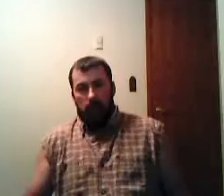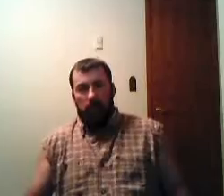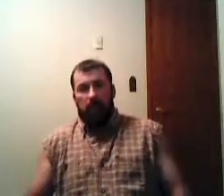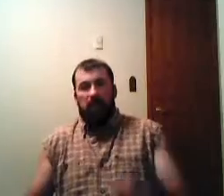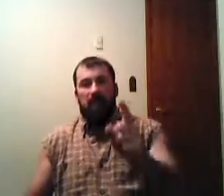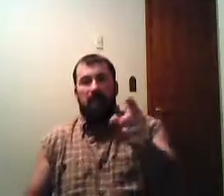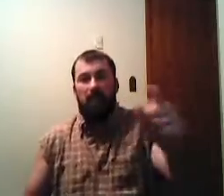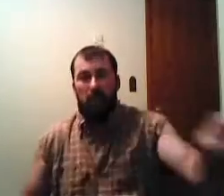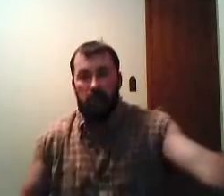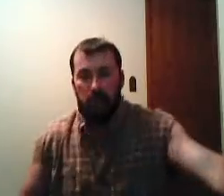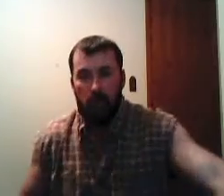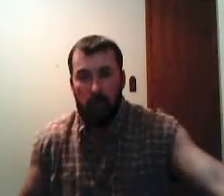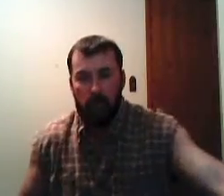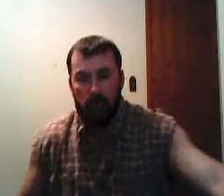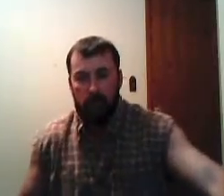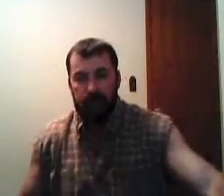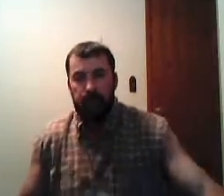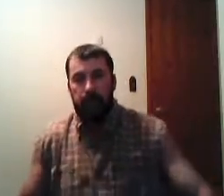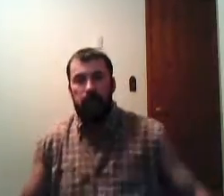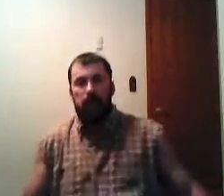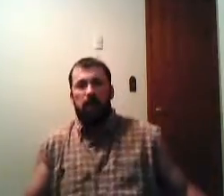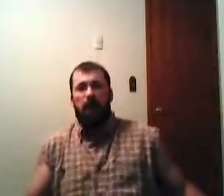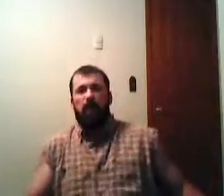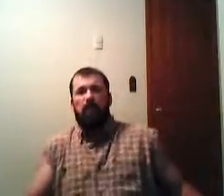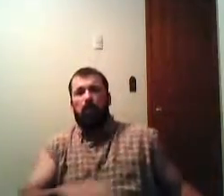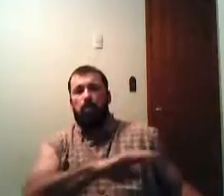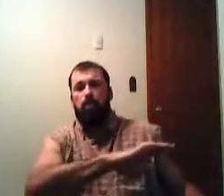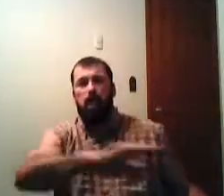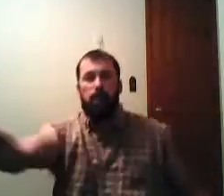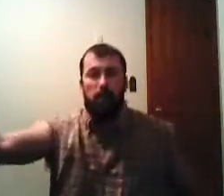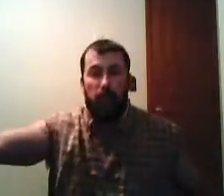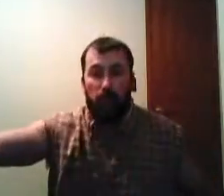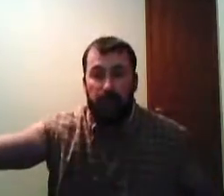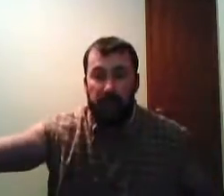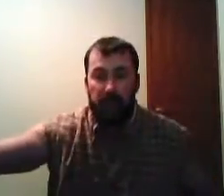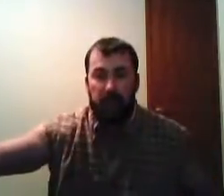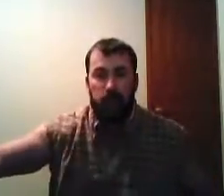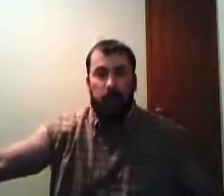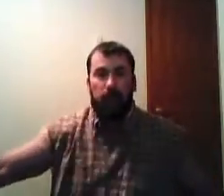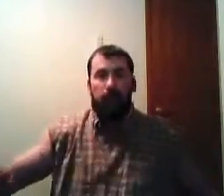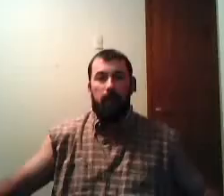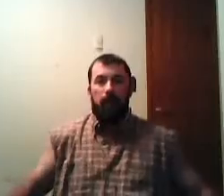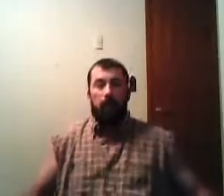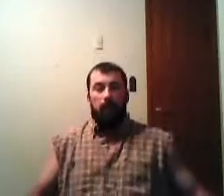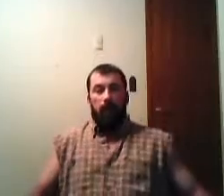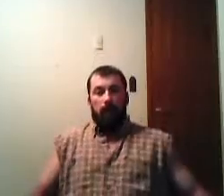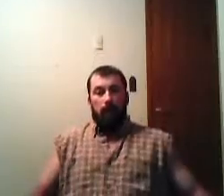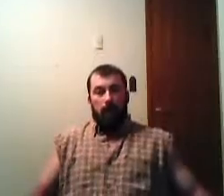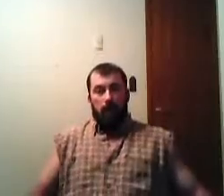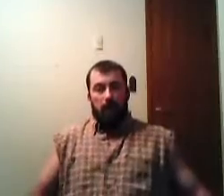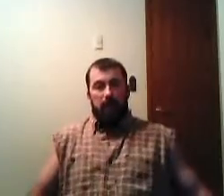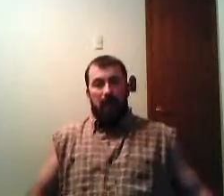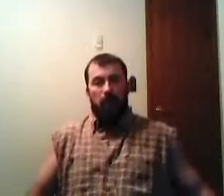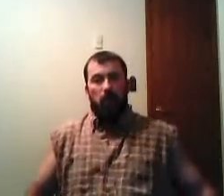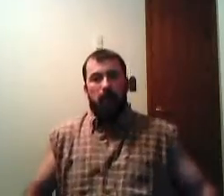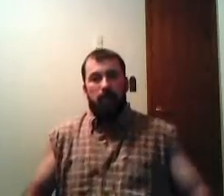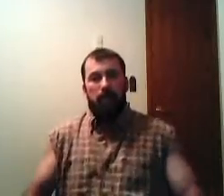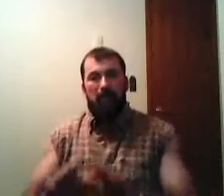because God's gonna destroy them God's gonna remove them from the face of this earth he said I'm gonna make man